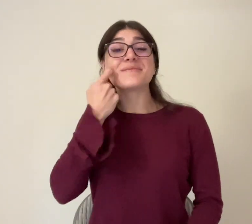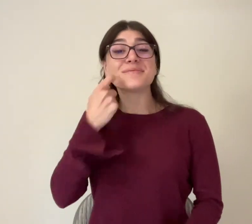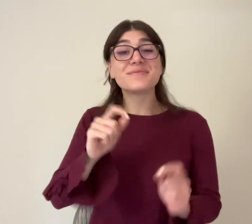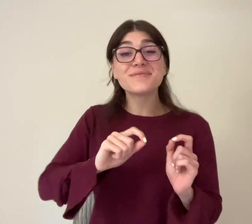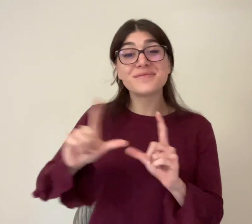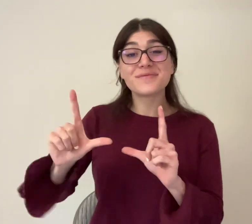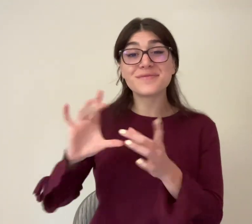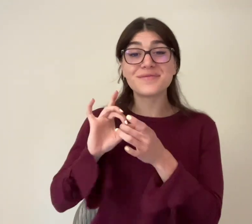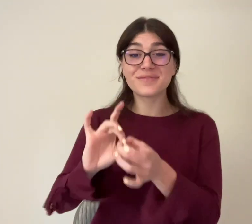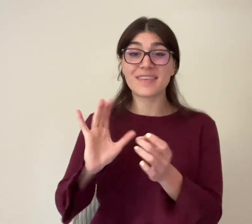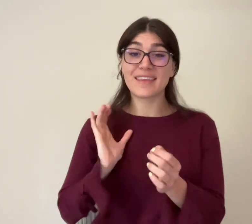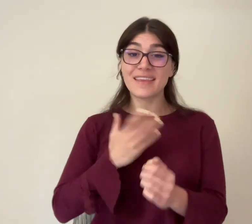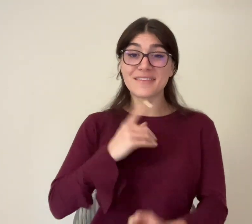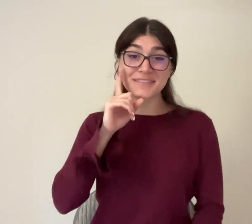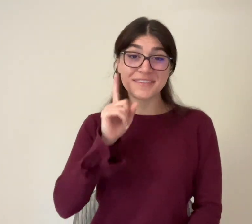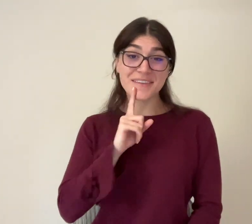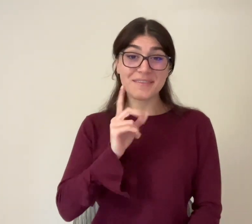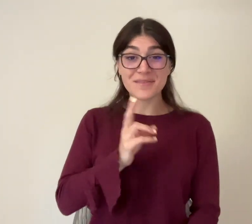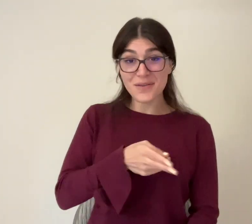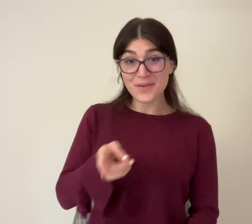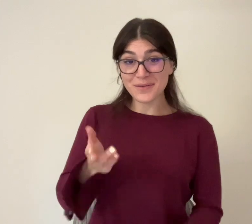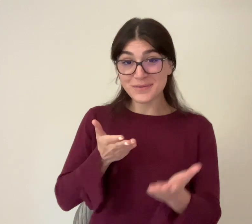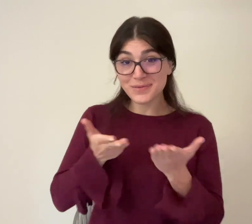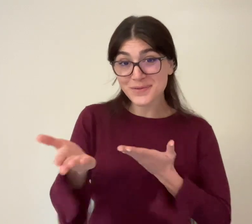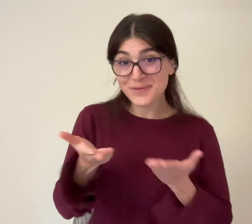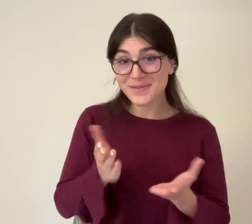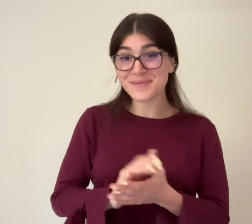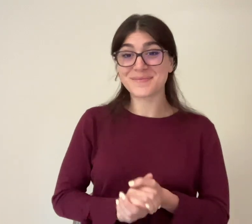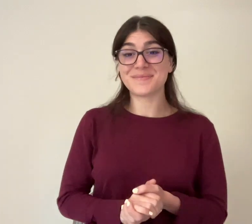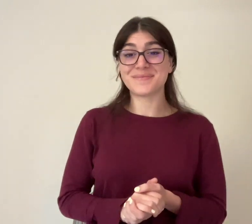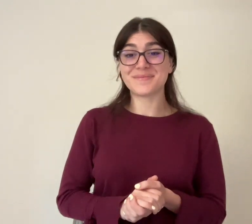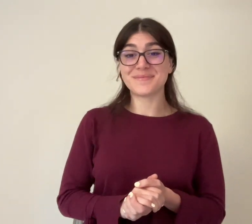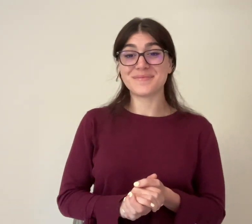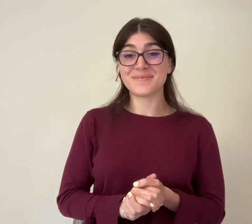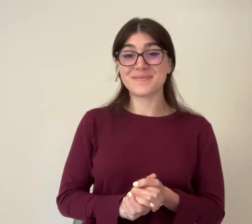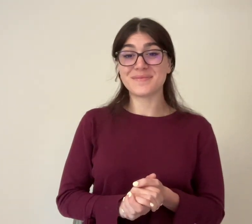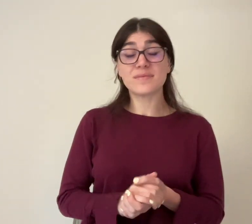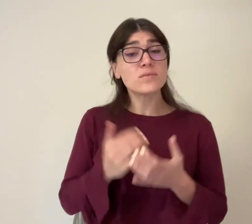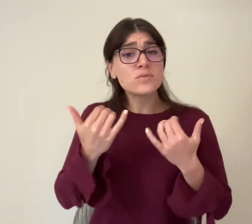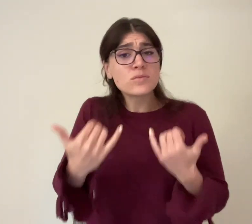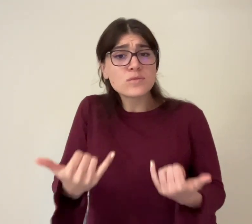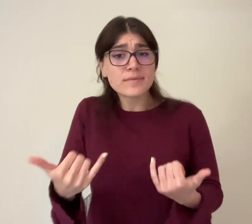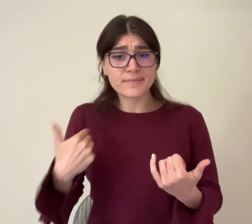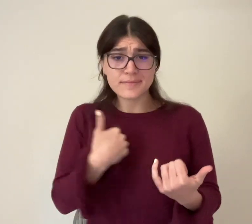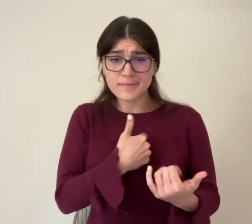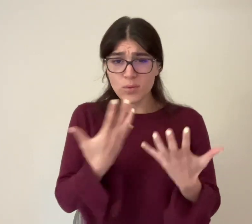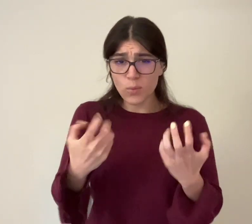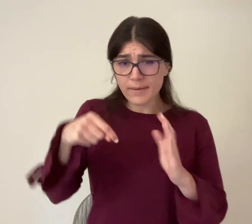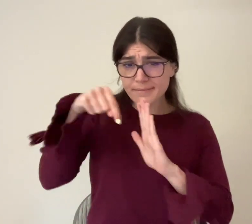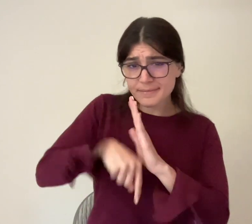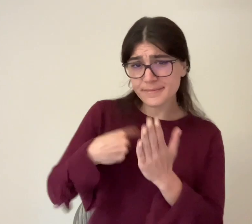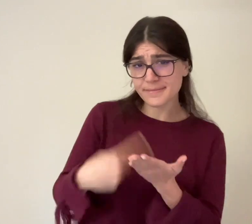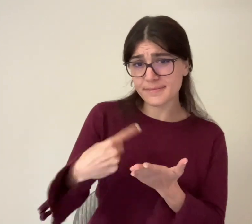Hello and welcome to Hudson County Enterprise's latest vlog regarding our deaf and hard of hearing services.